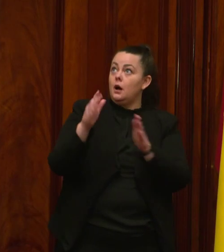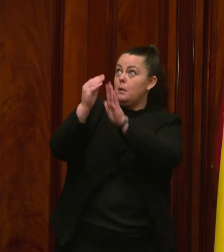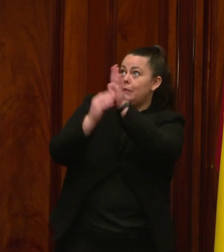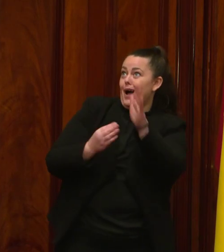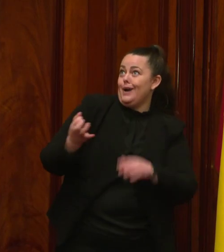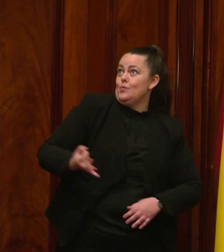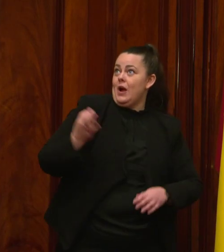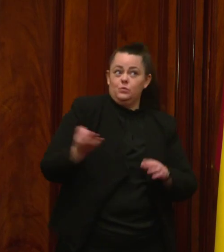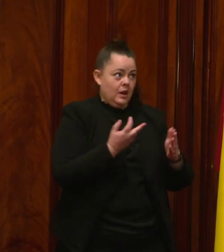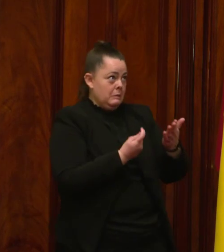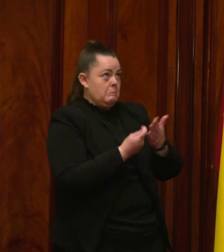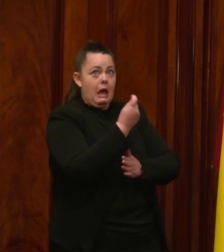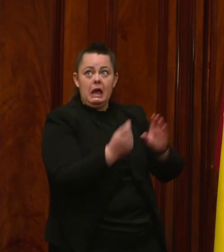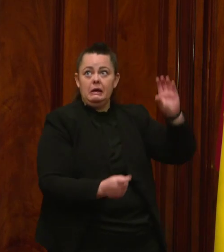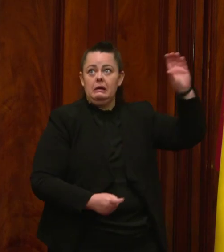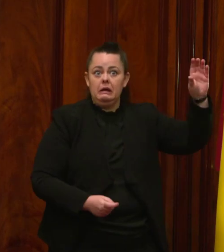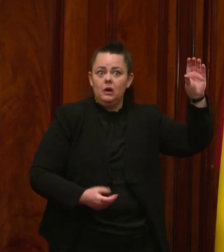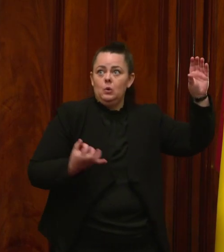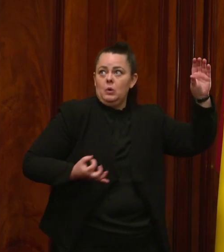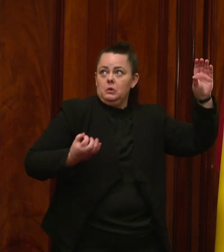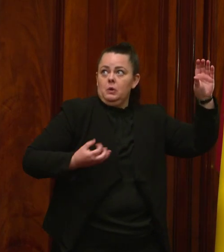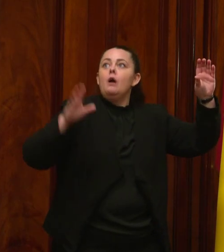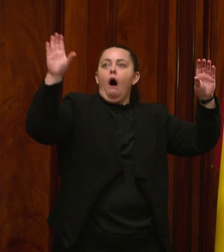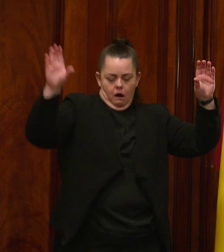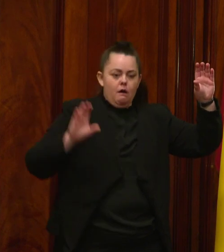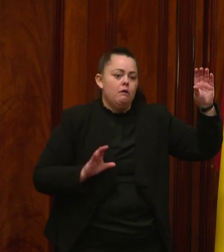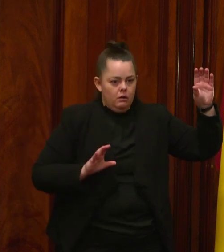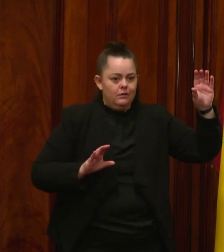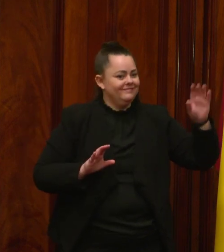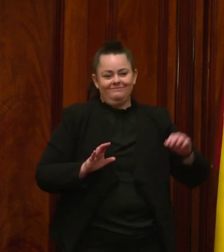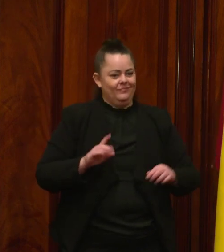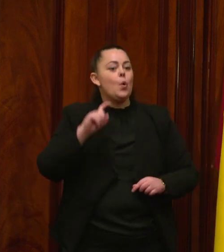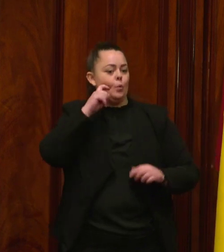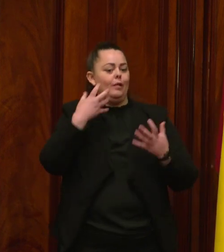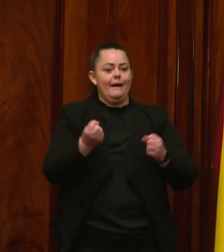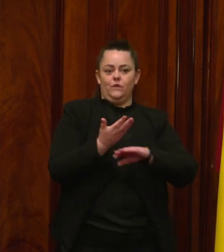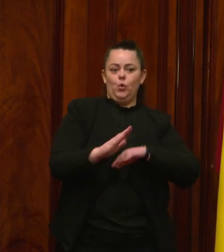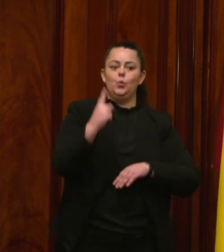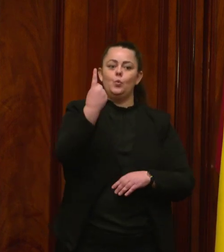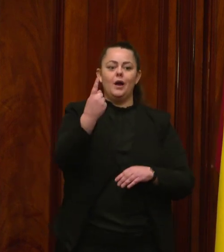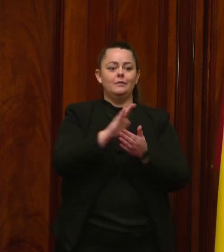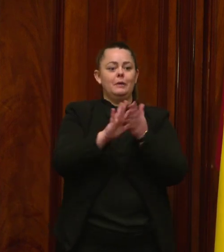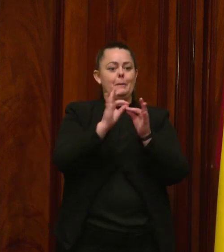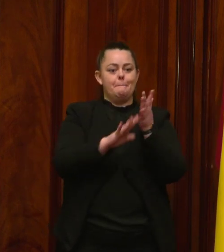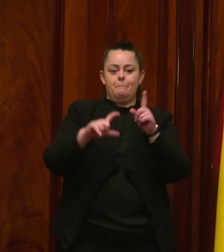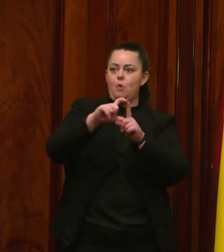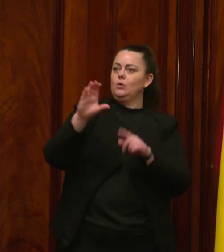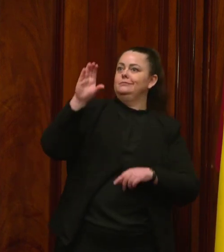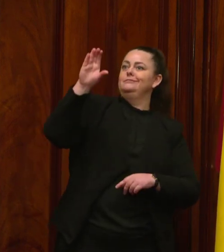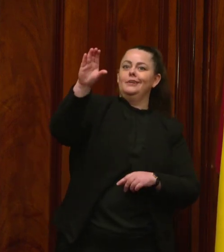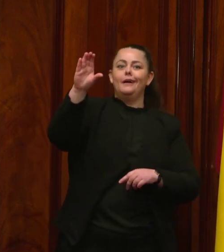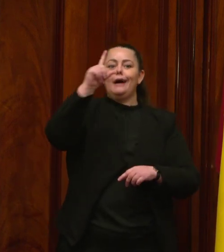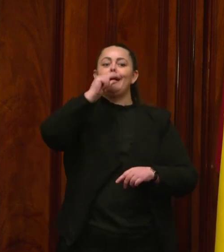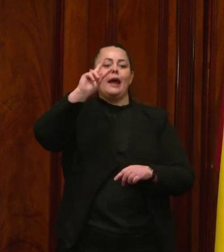The fifth priority of the government concerns the vexed issue of climate policy and privatisation. Climate change has been called the